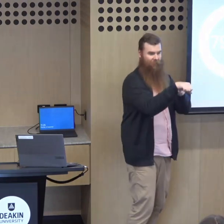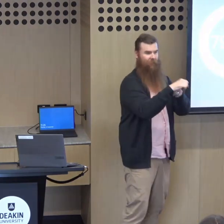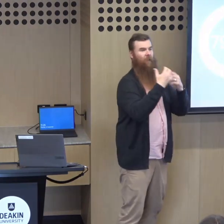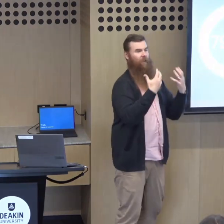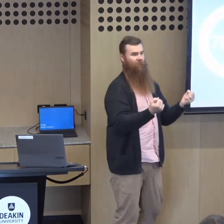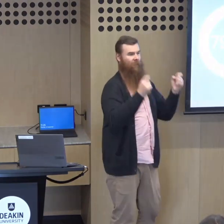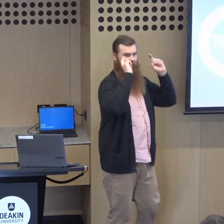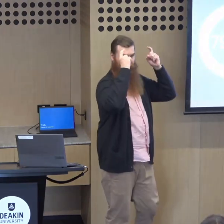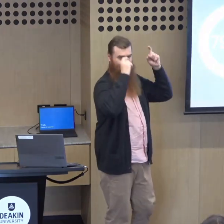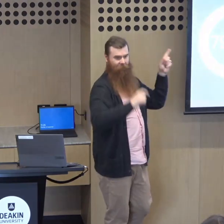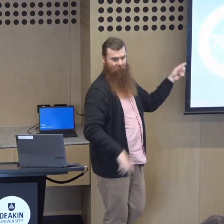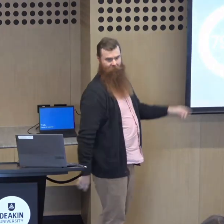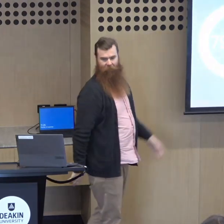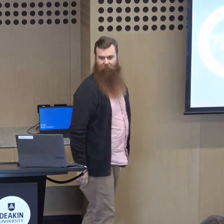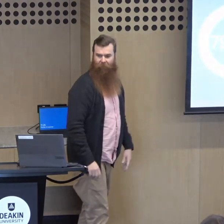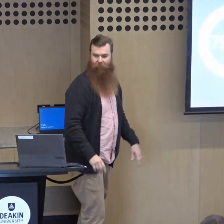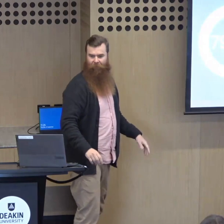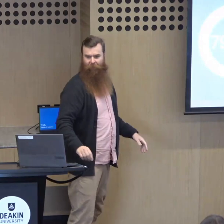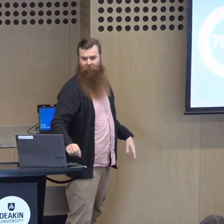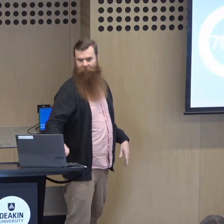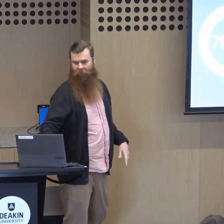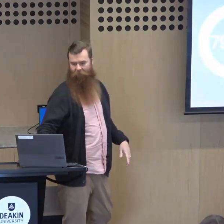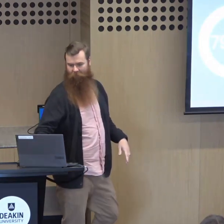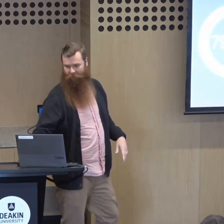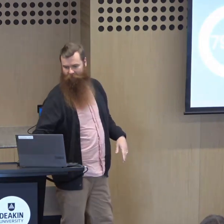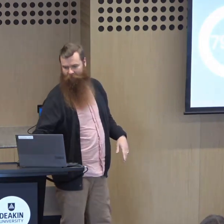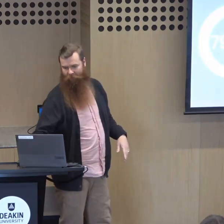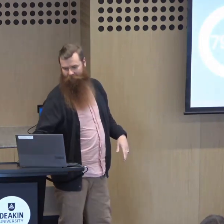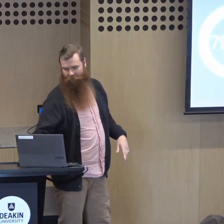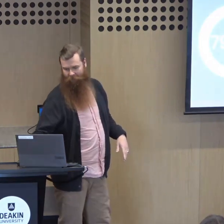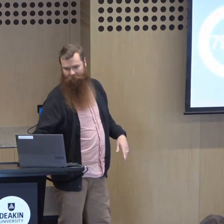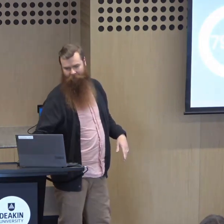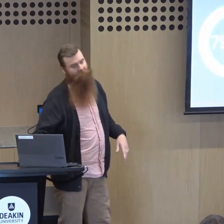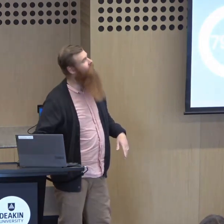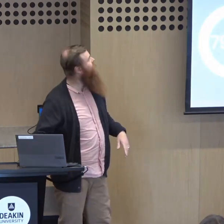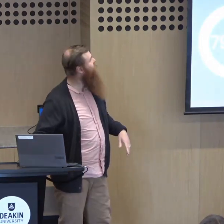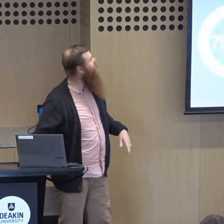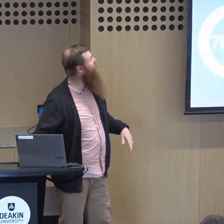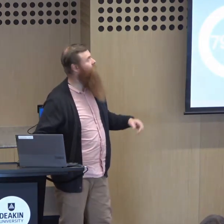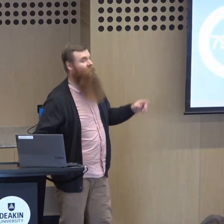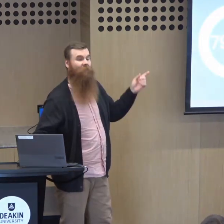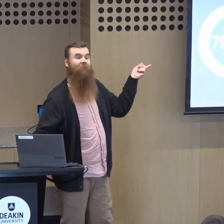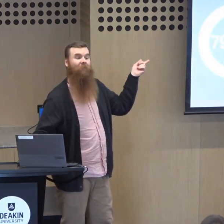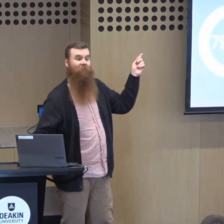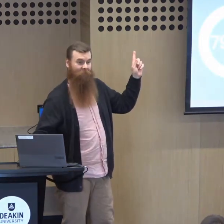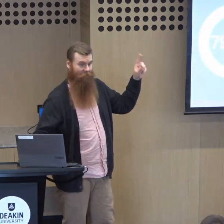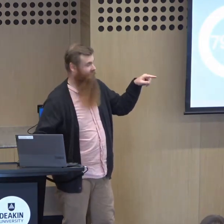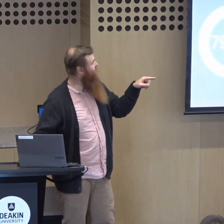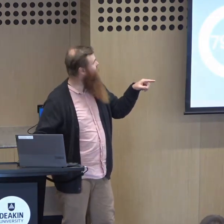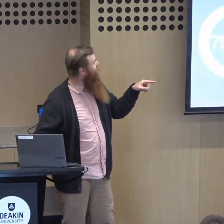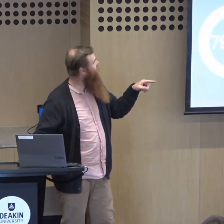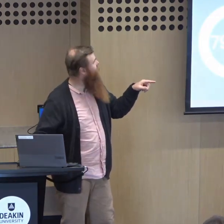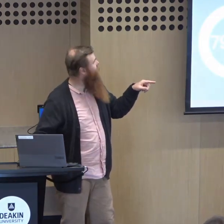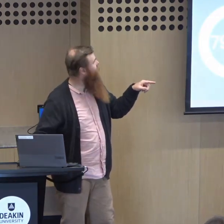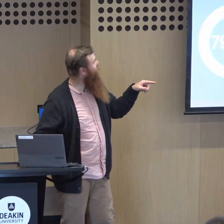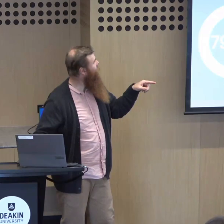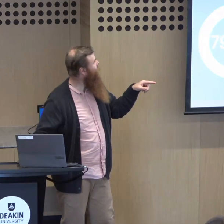interviews. So they said, yes, I have experienced anxiety through my adult years from 18 years and onwards. The next